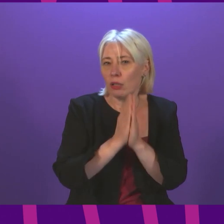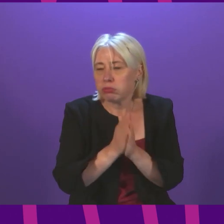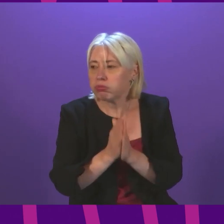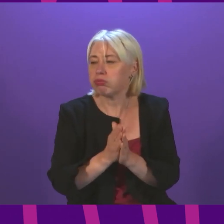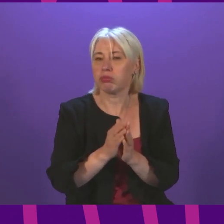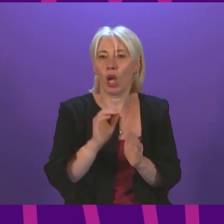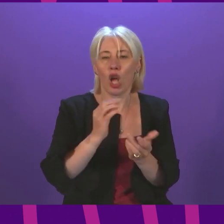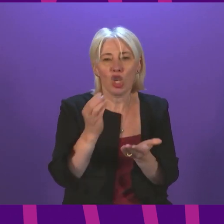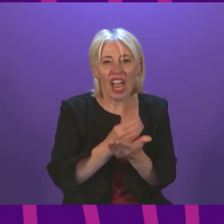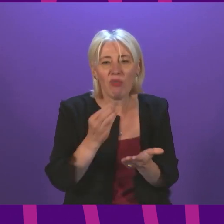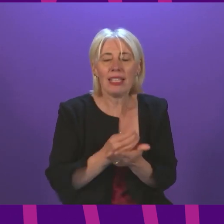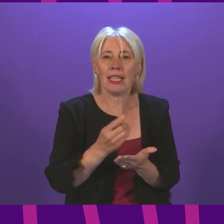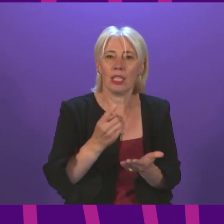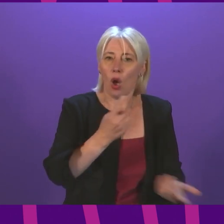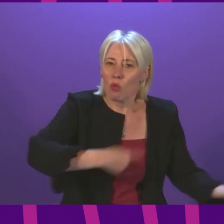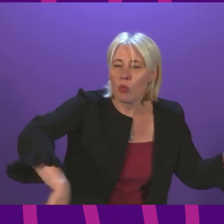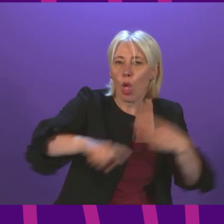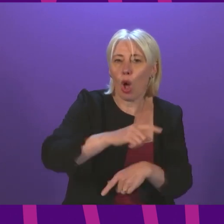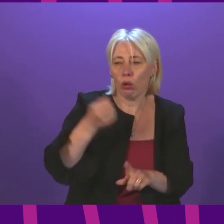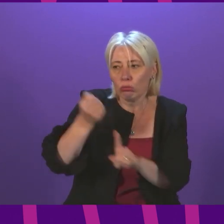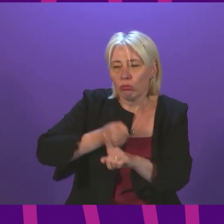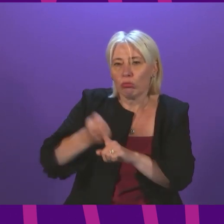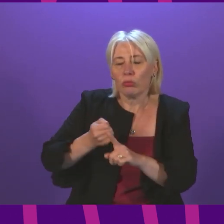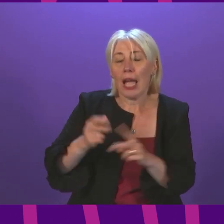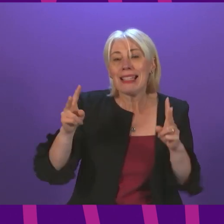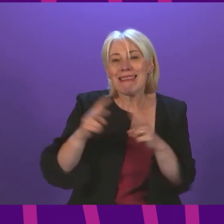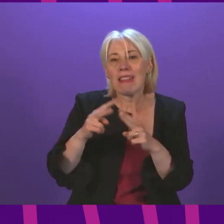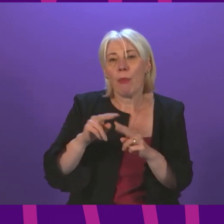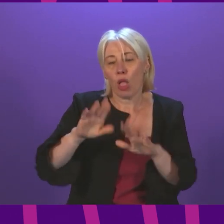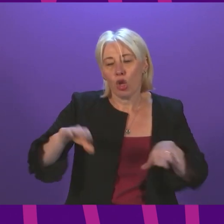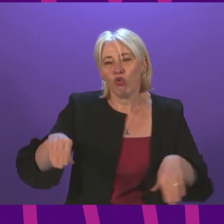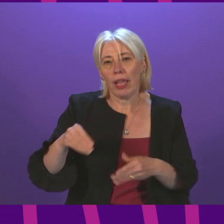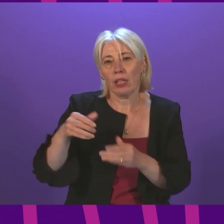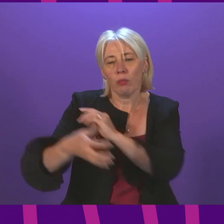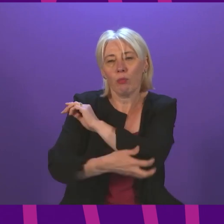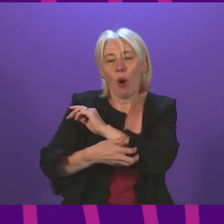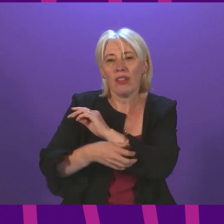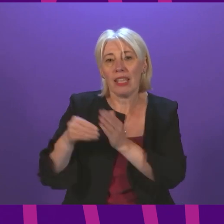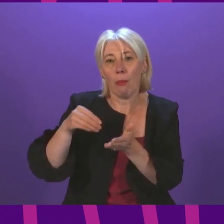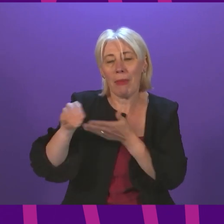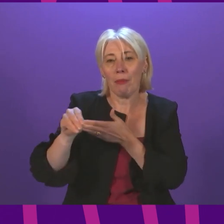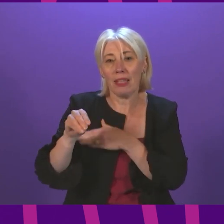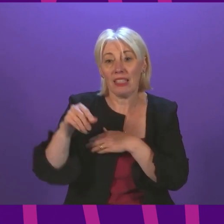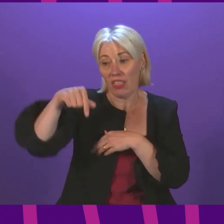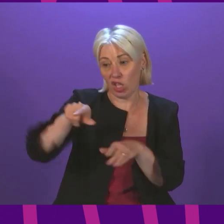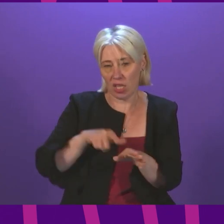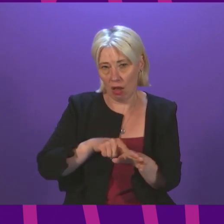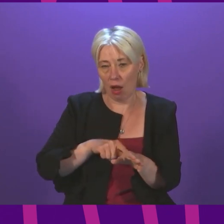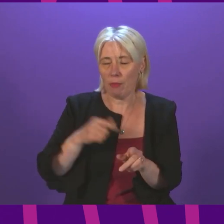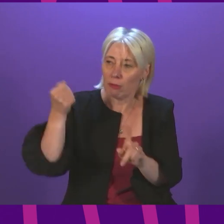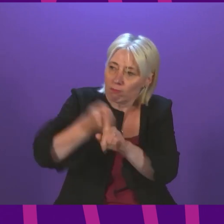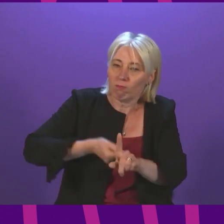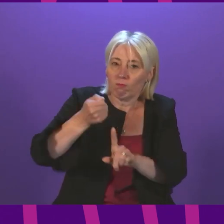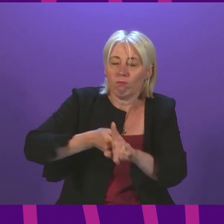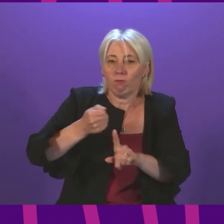will continue to call on the Scottish Government to double the Scottish child payment immediately and again in a year. It has refused so far. I